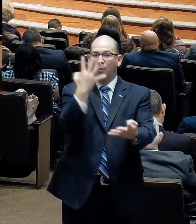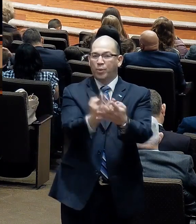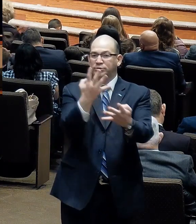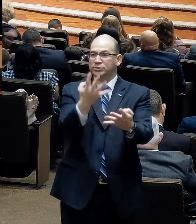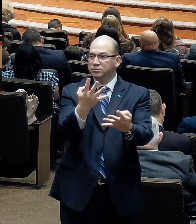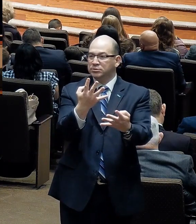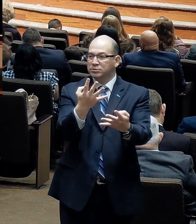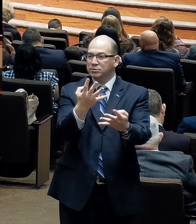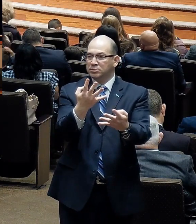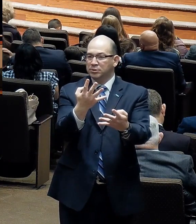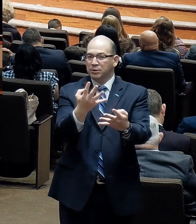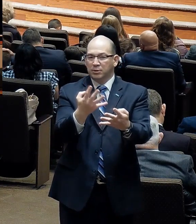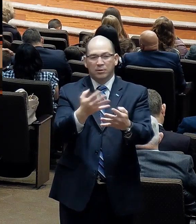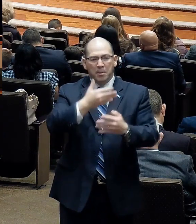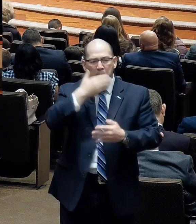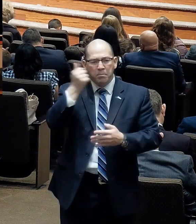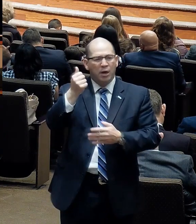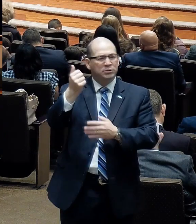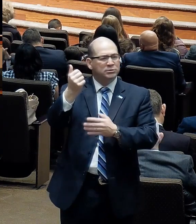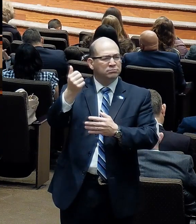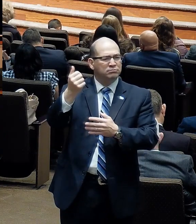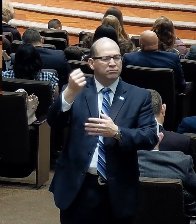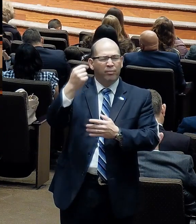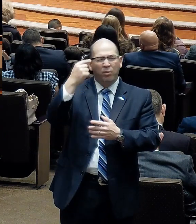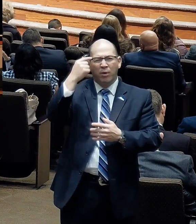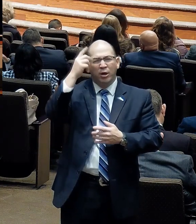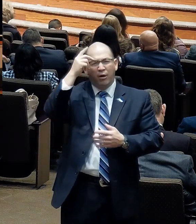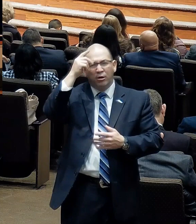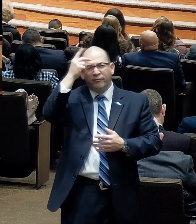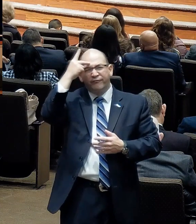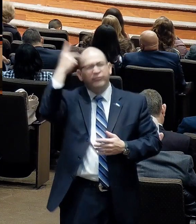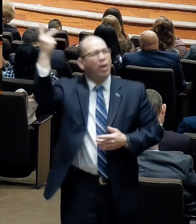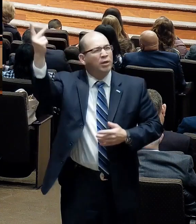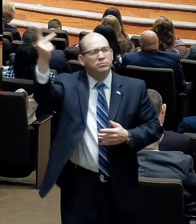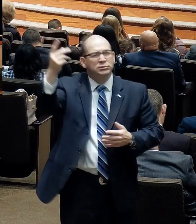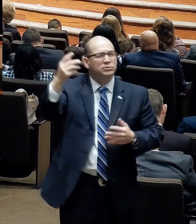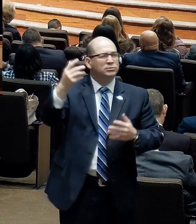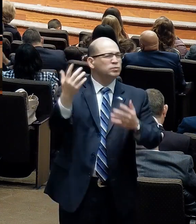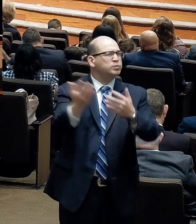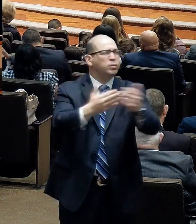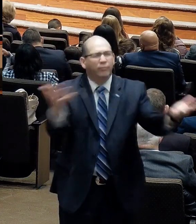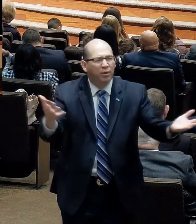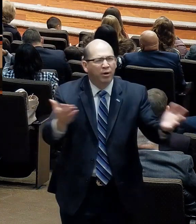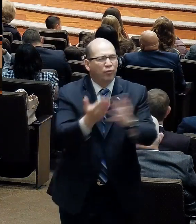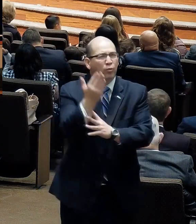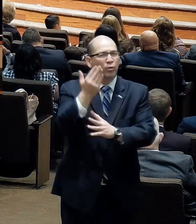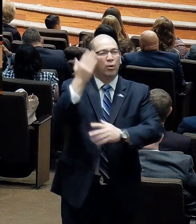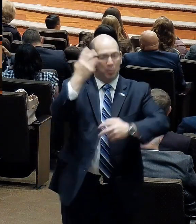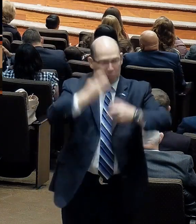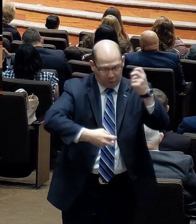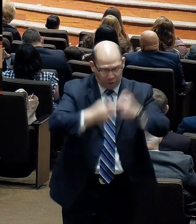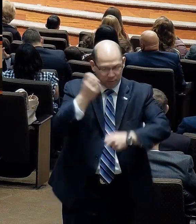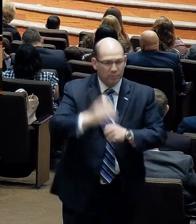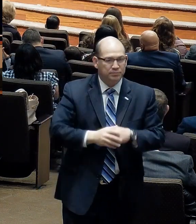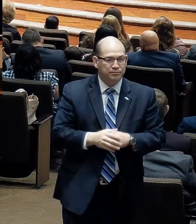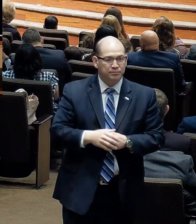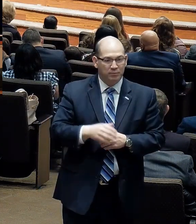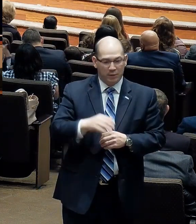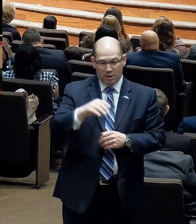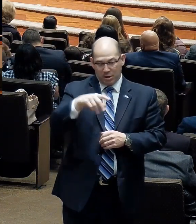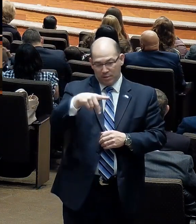had to pass through the fire. Bunyan wrote Pilgrim's Progress from jail. Nightingale, too ill to move from her bed,